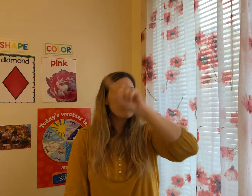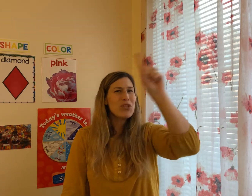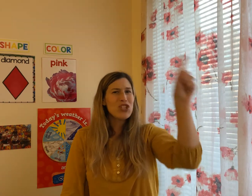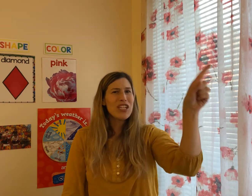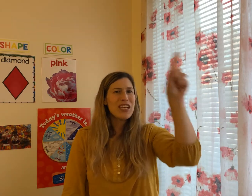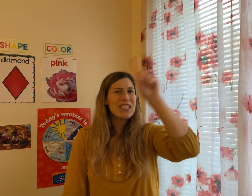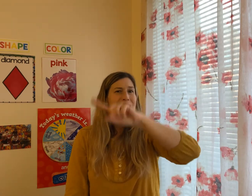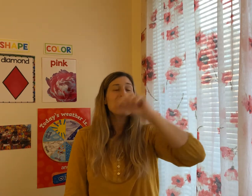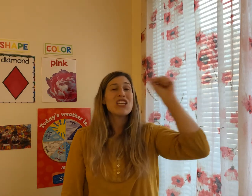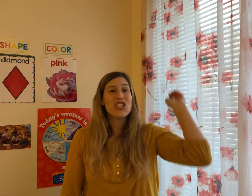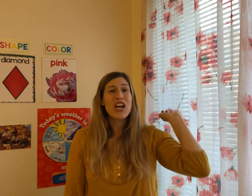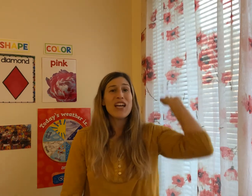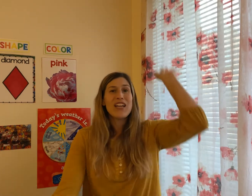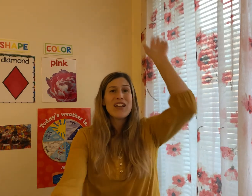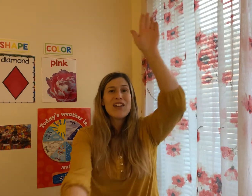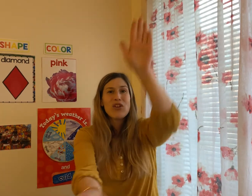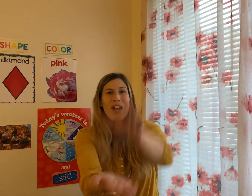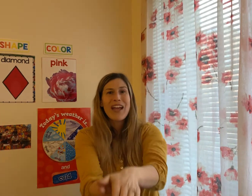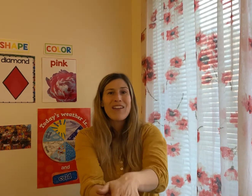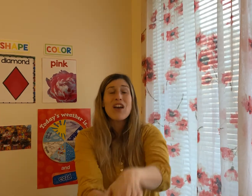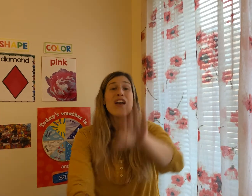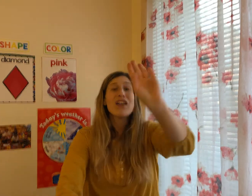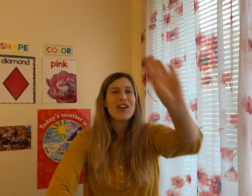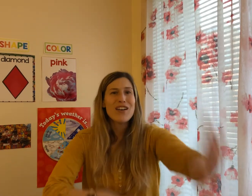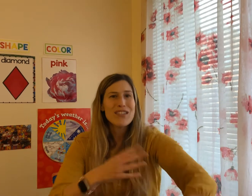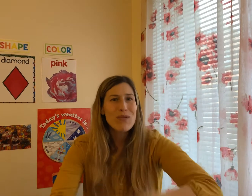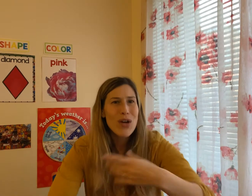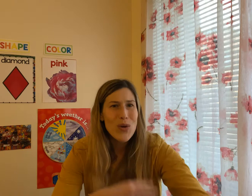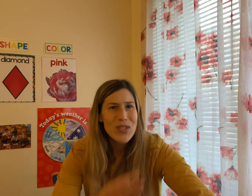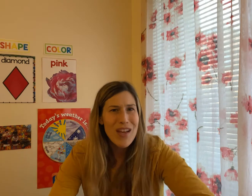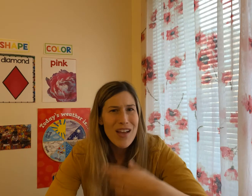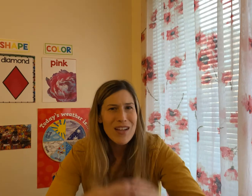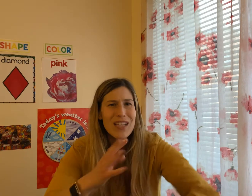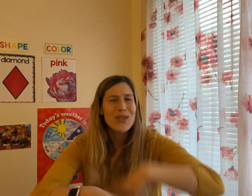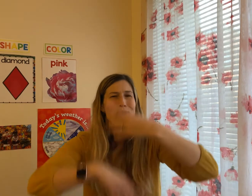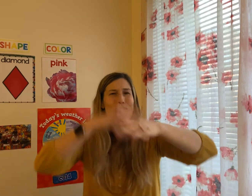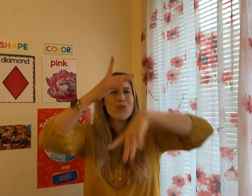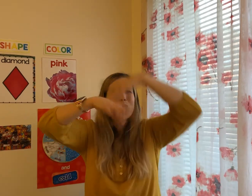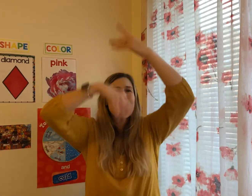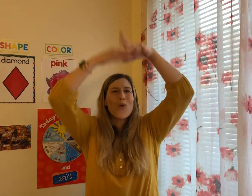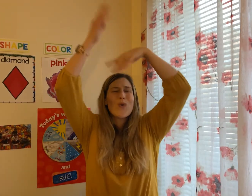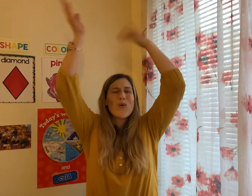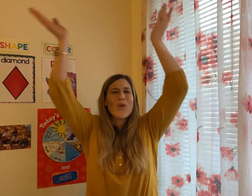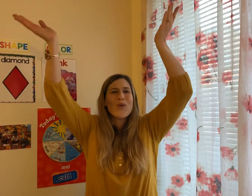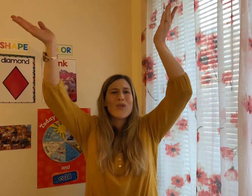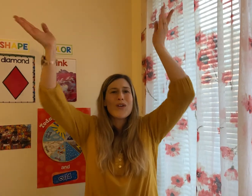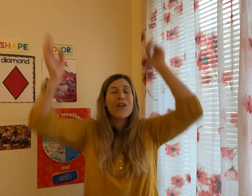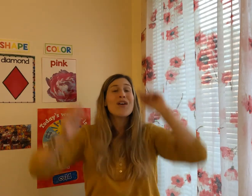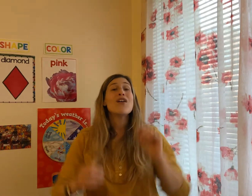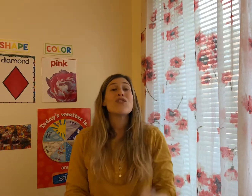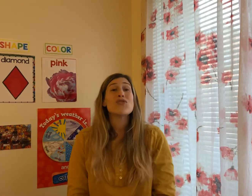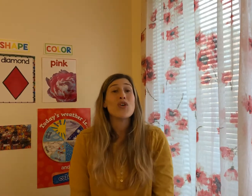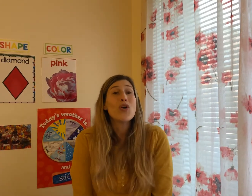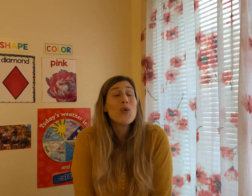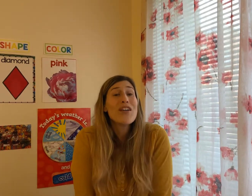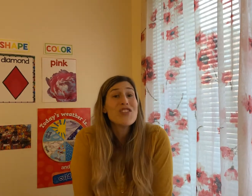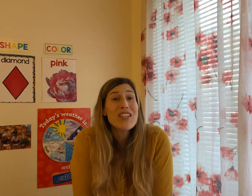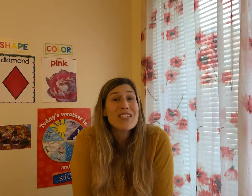Jesus shot in a grave Because he rose on Easter morn So I'll just